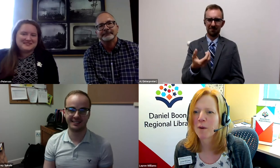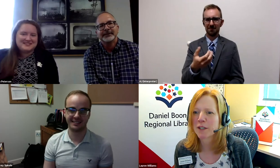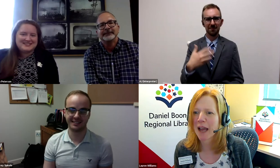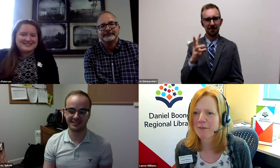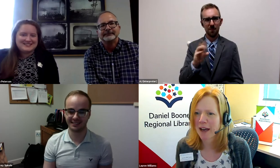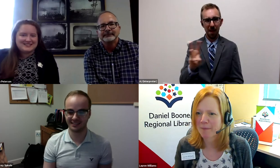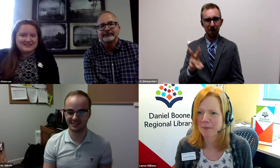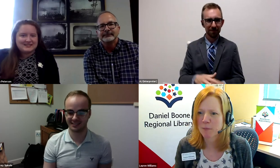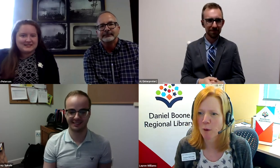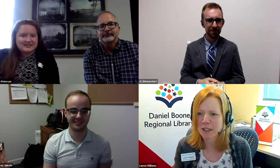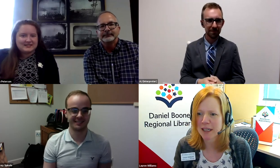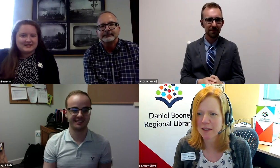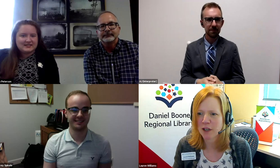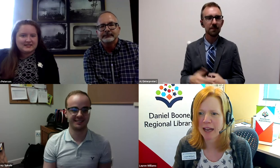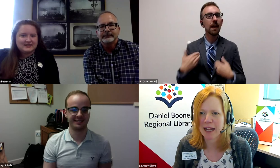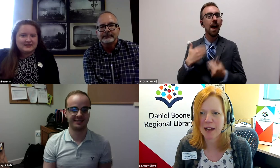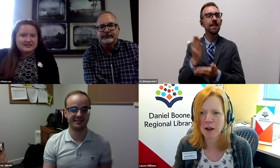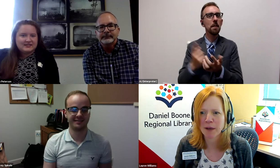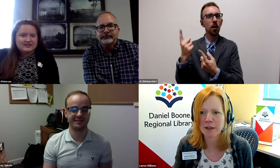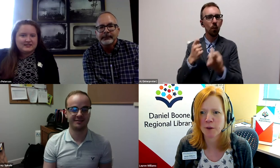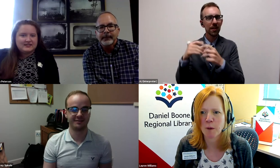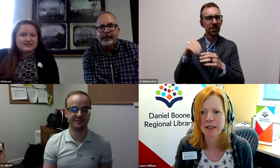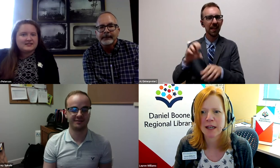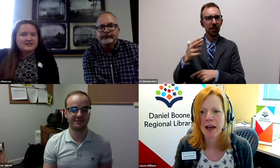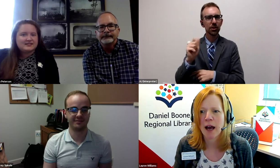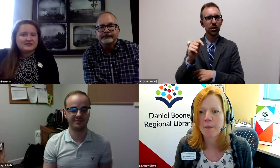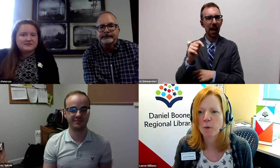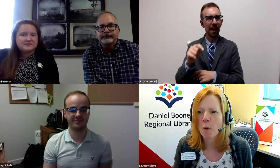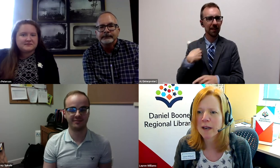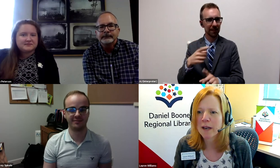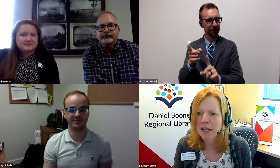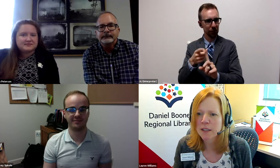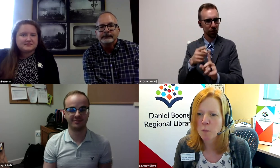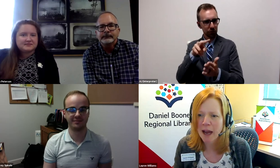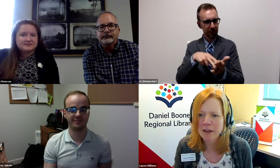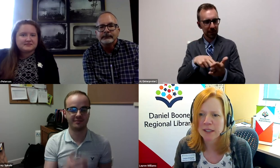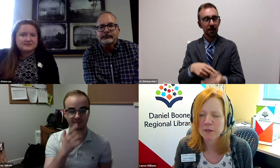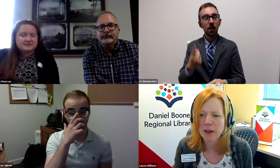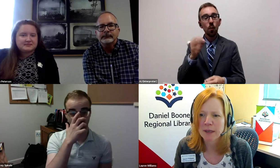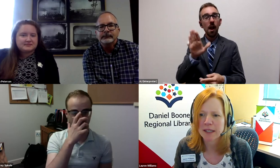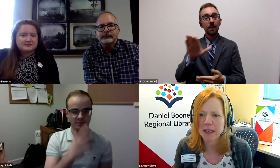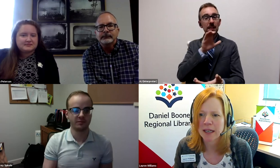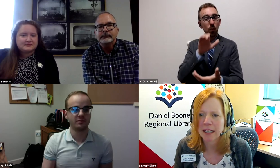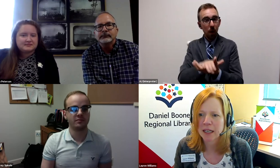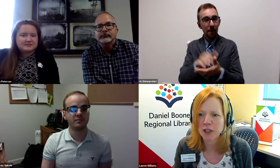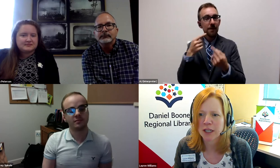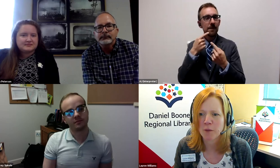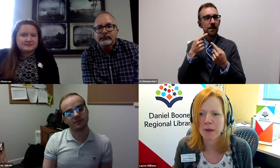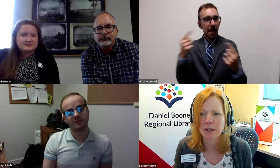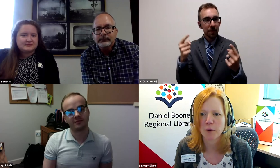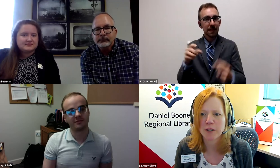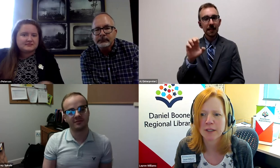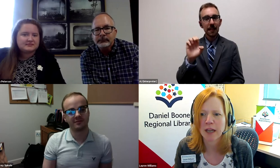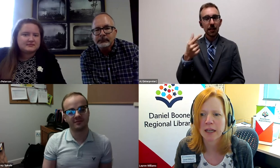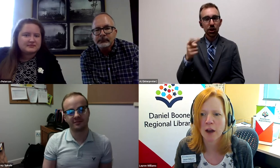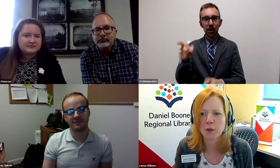We do have some questions in the chat now. I'll read the first one. One of Davis's wives is famous in EEG for